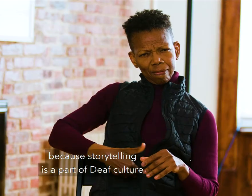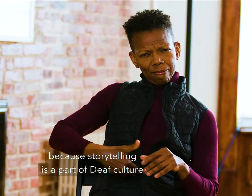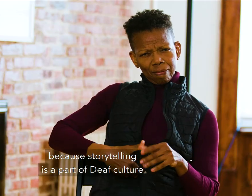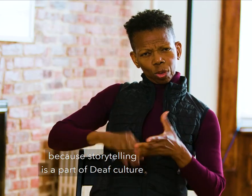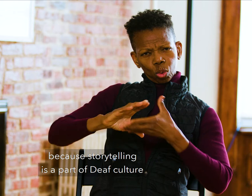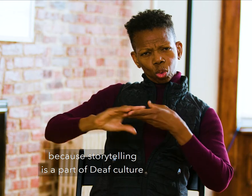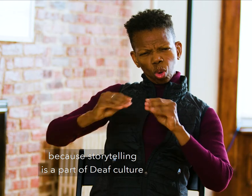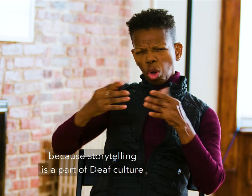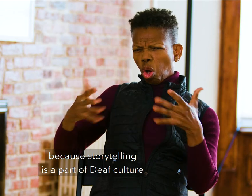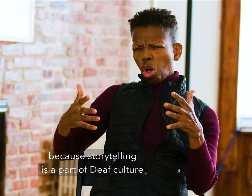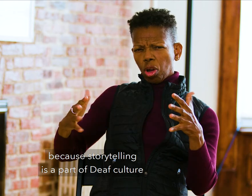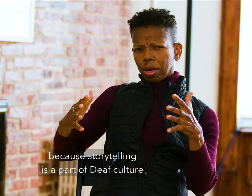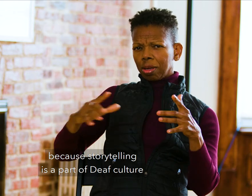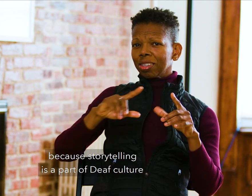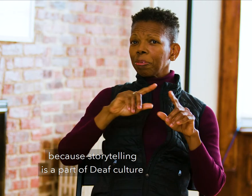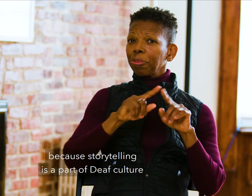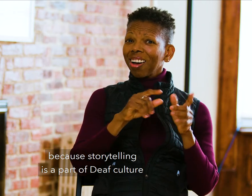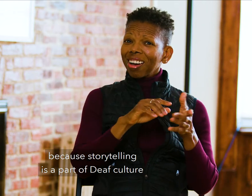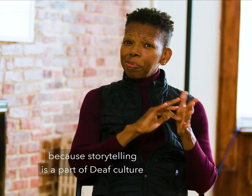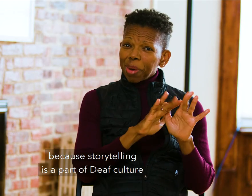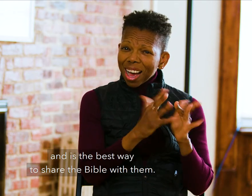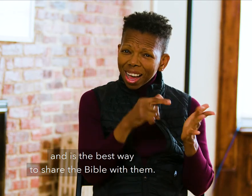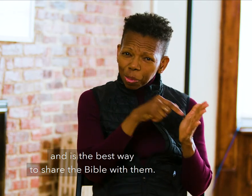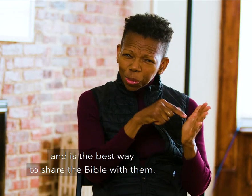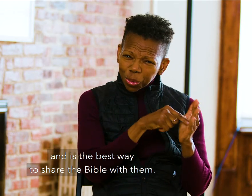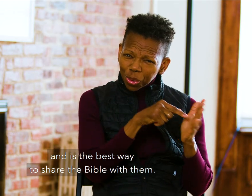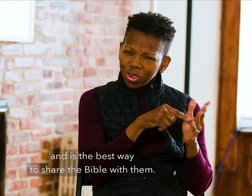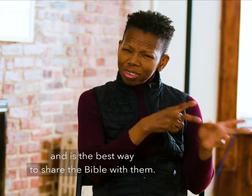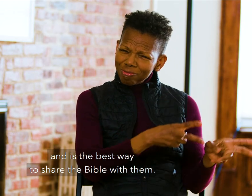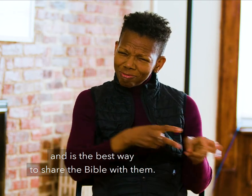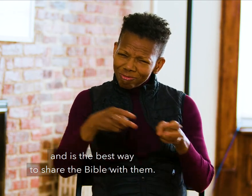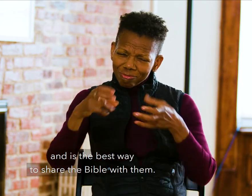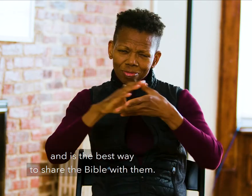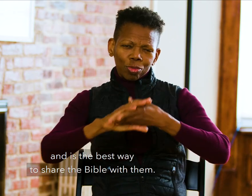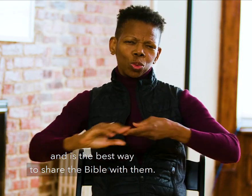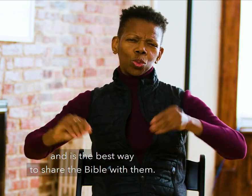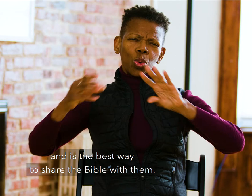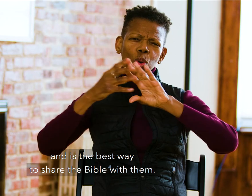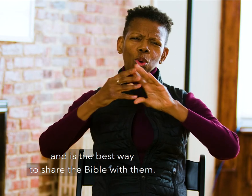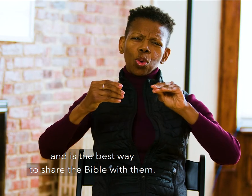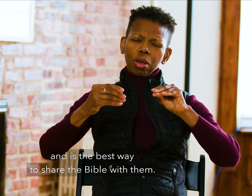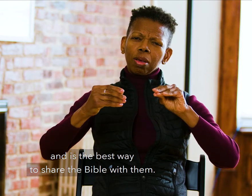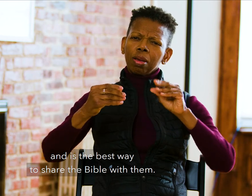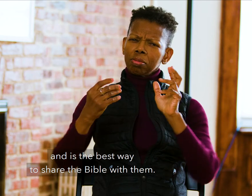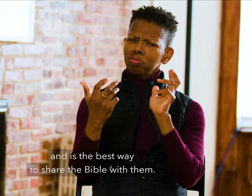storytelling is a part of deaf culture and is the best way to share the Bible with them.